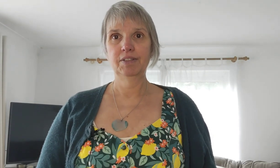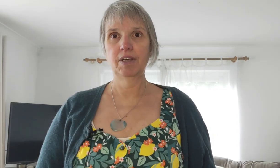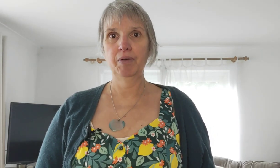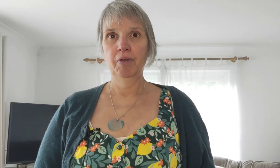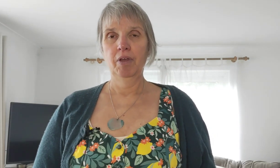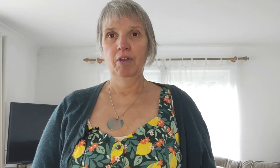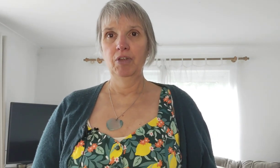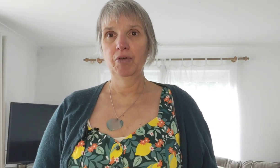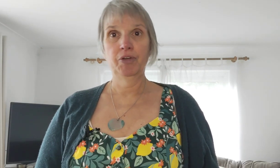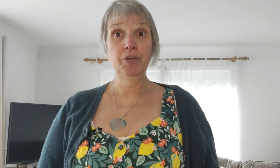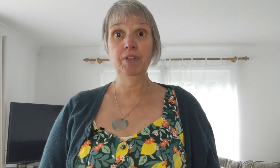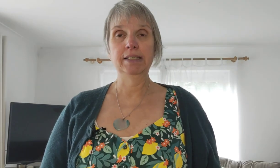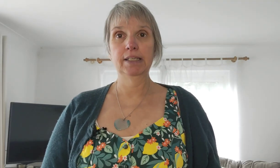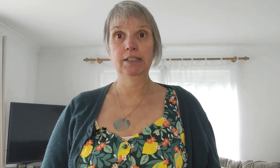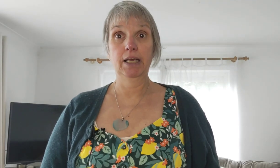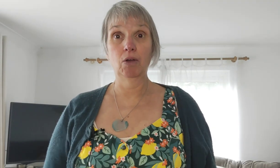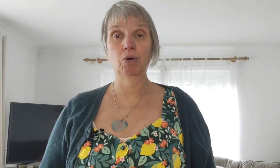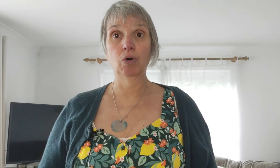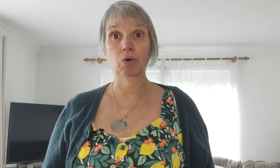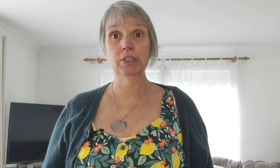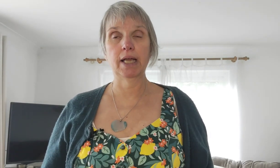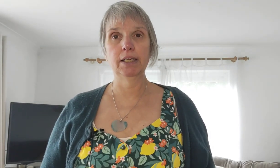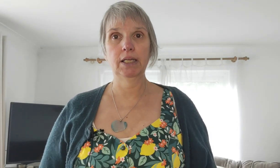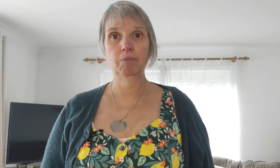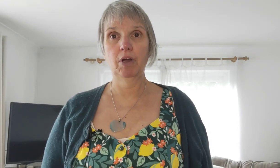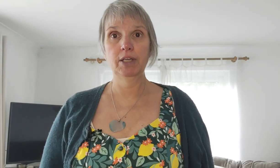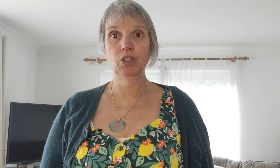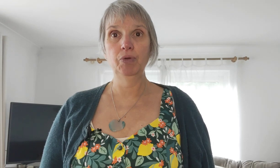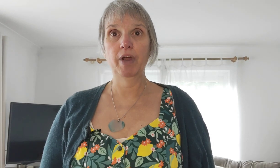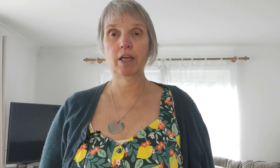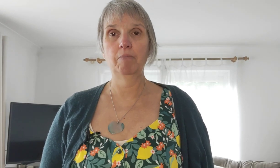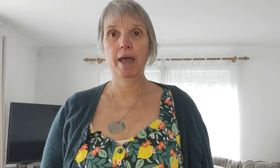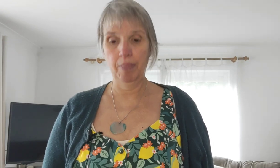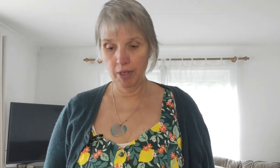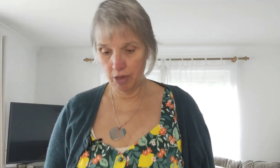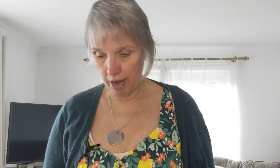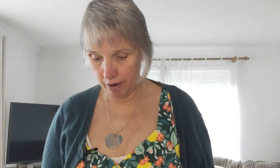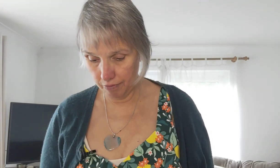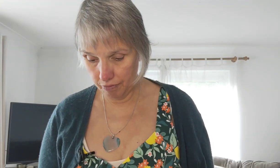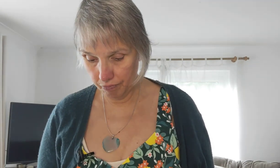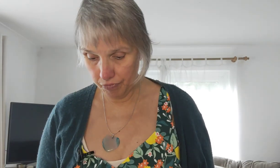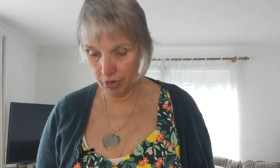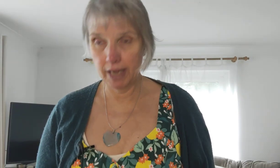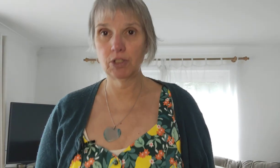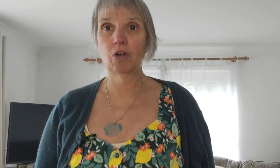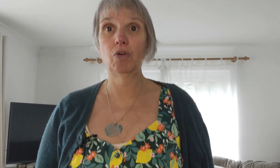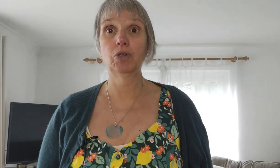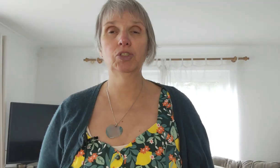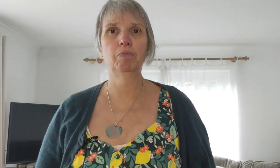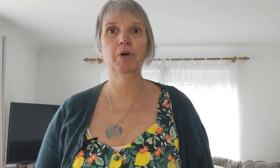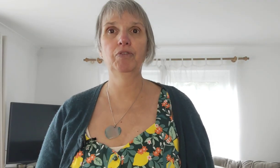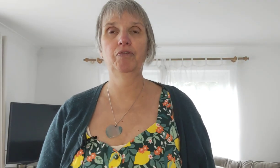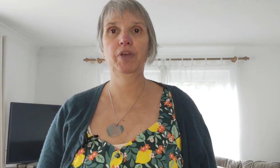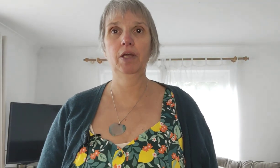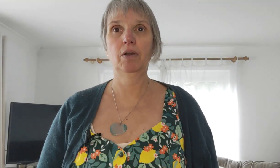so you can do this sitting or or standing but i do recommend that you have your legs uncrossed and both feet